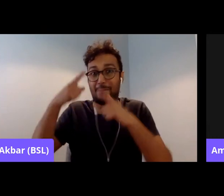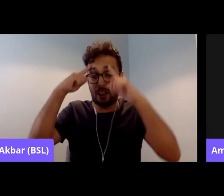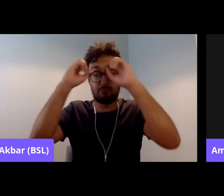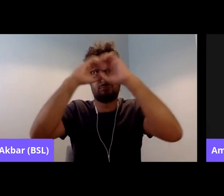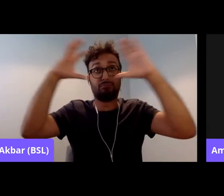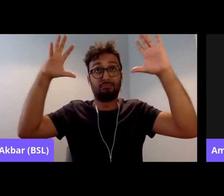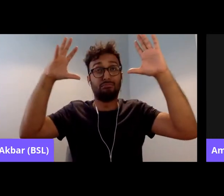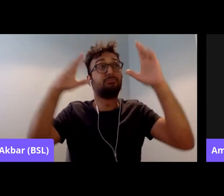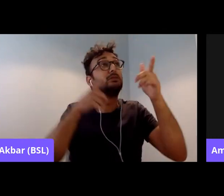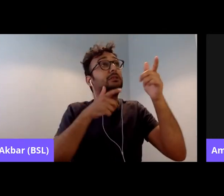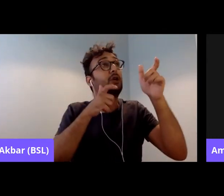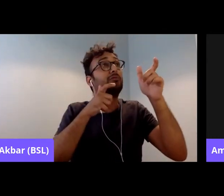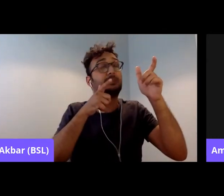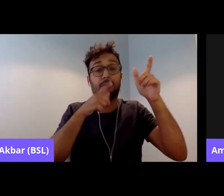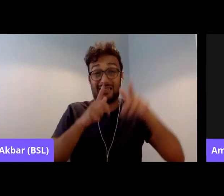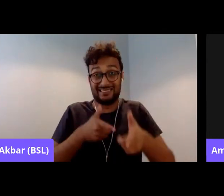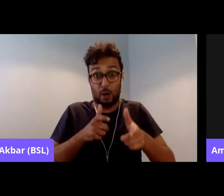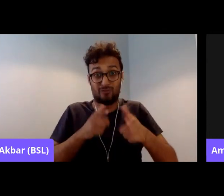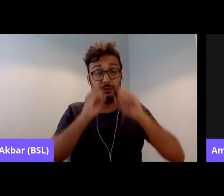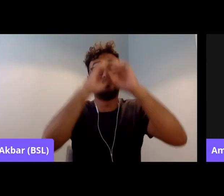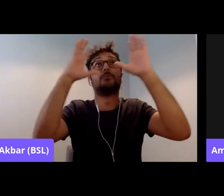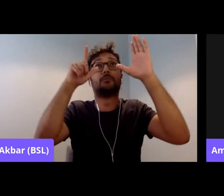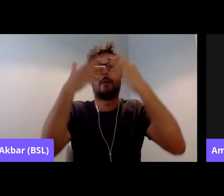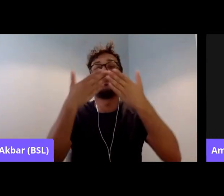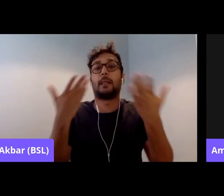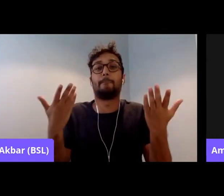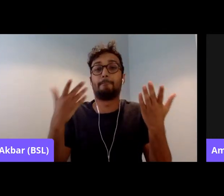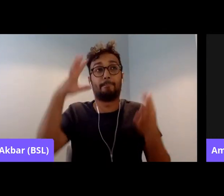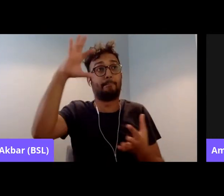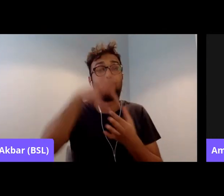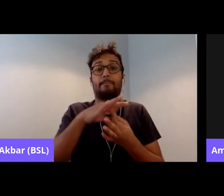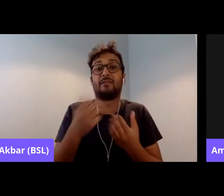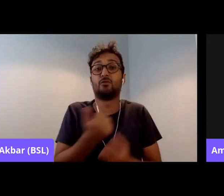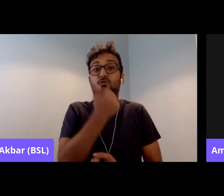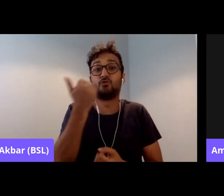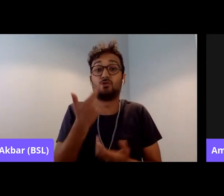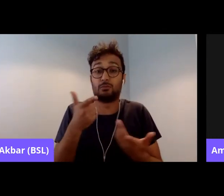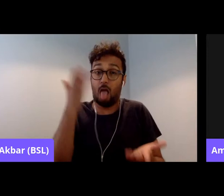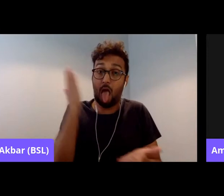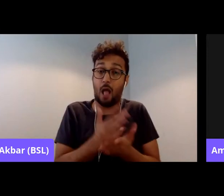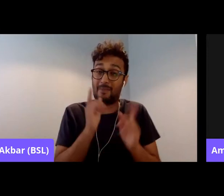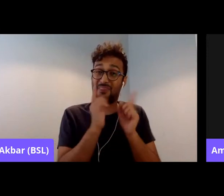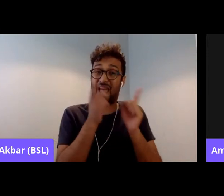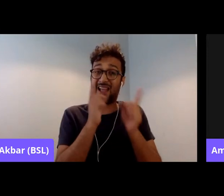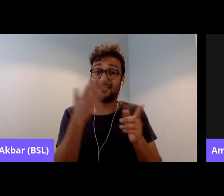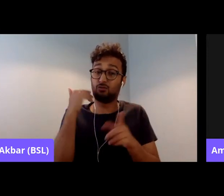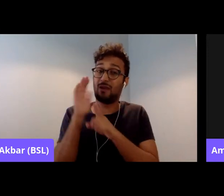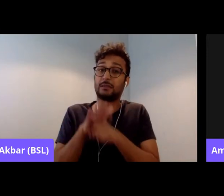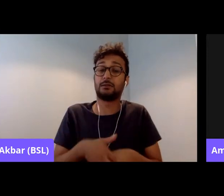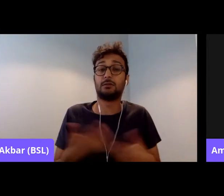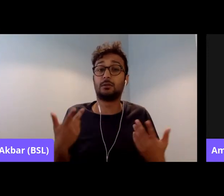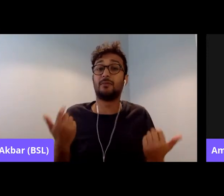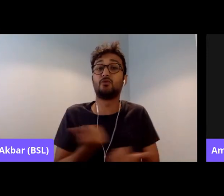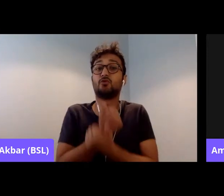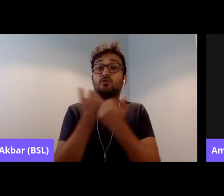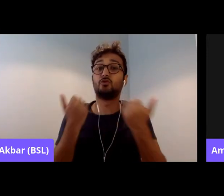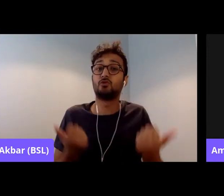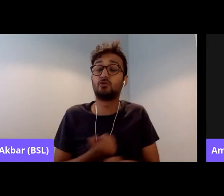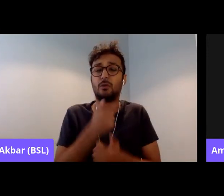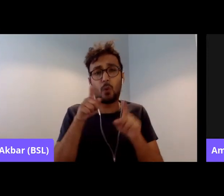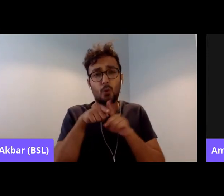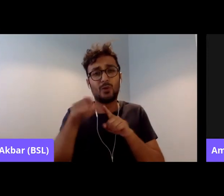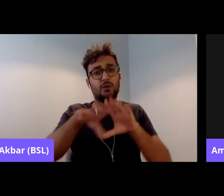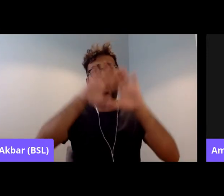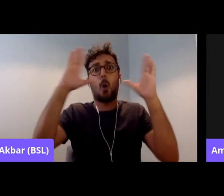sense, a form of racism. It's also become a global thing. Because, you know, when you think of all the wars that have been launched,